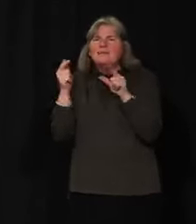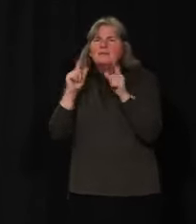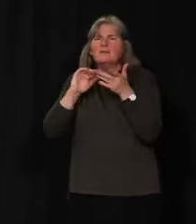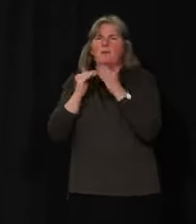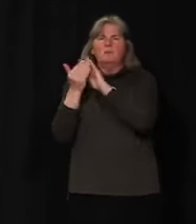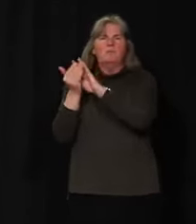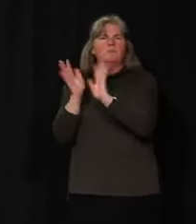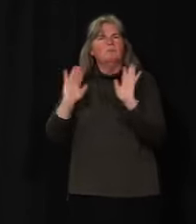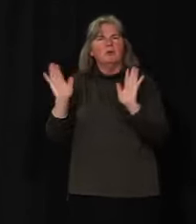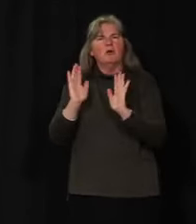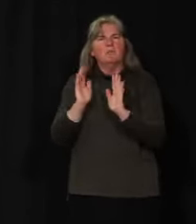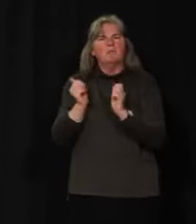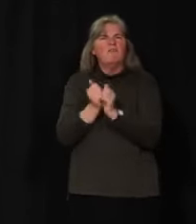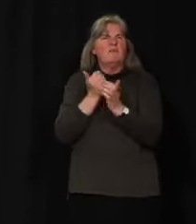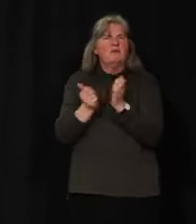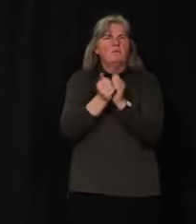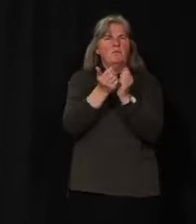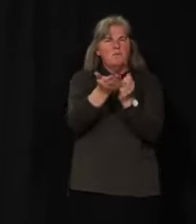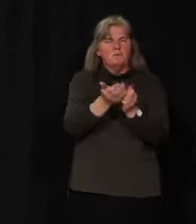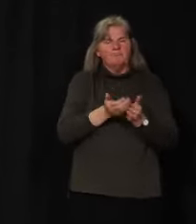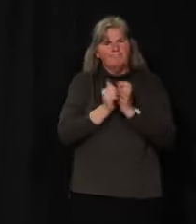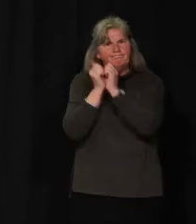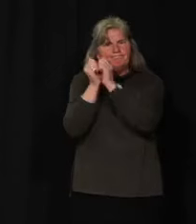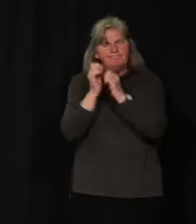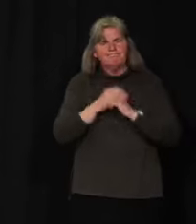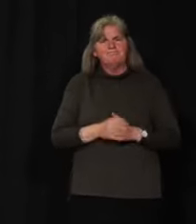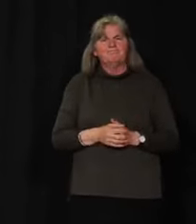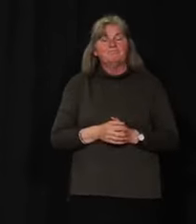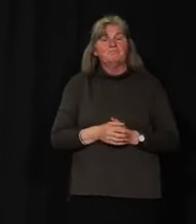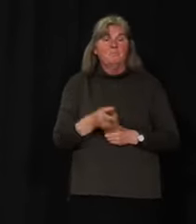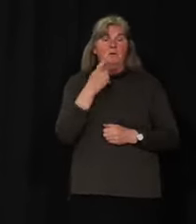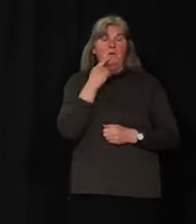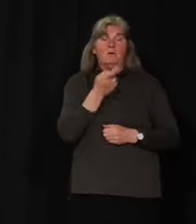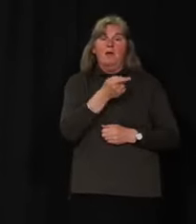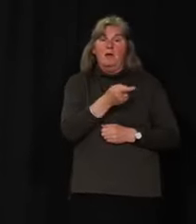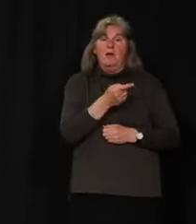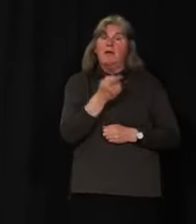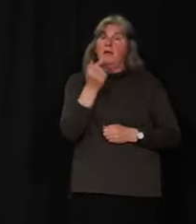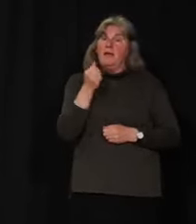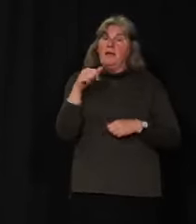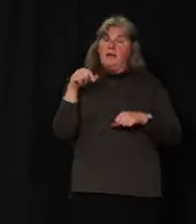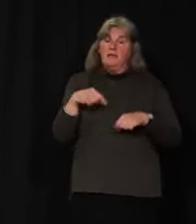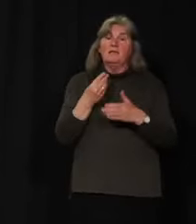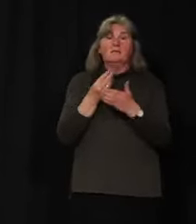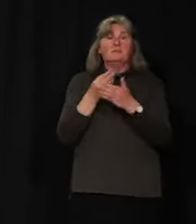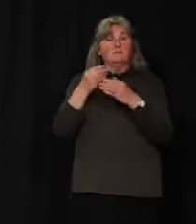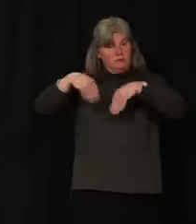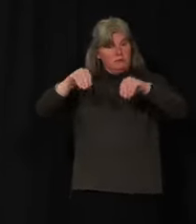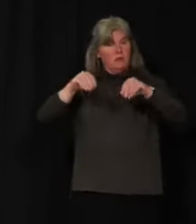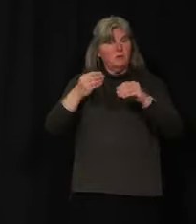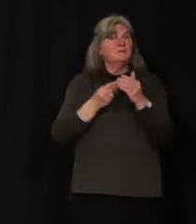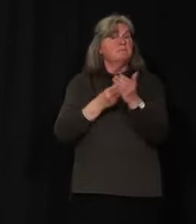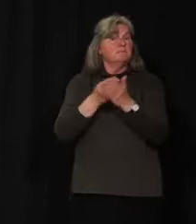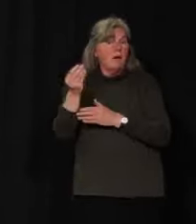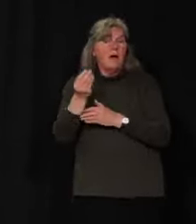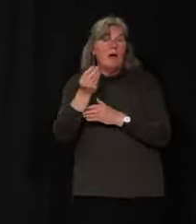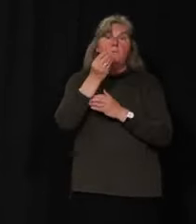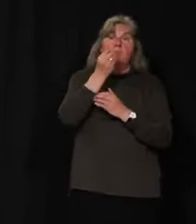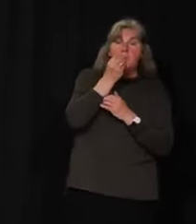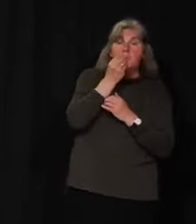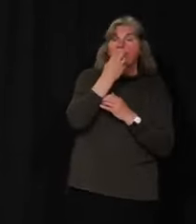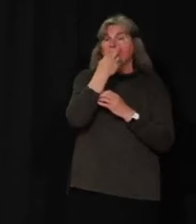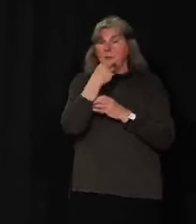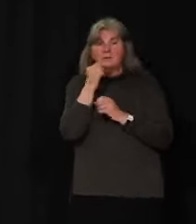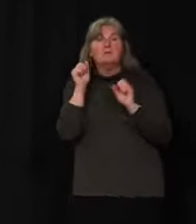As you will see in the guidelines just published, you may shop in local stores and buy food in restaurants as you travel,